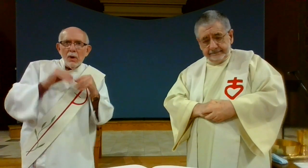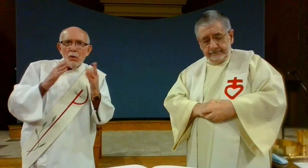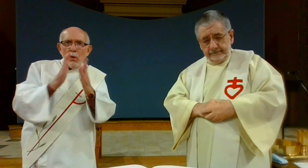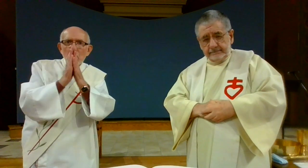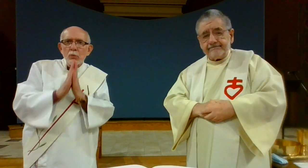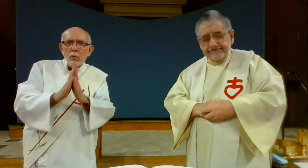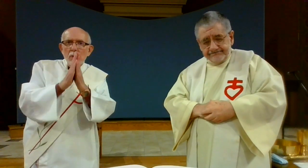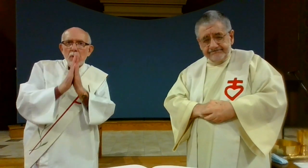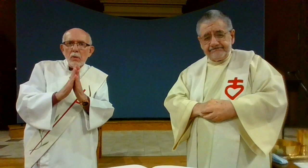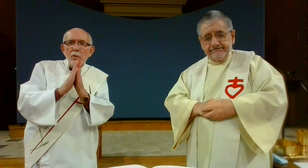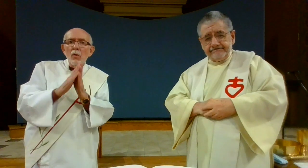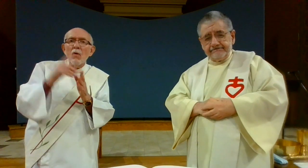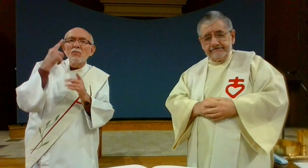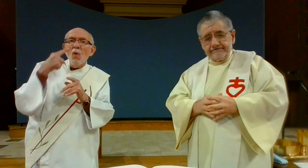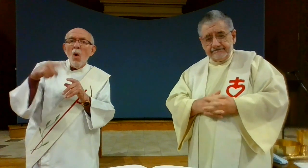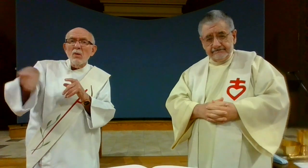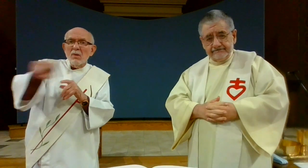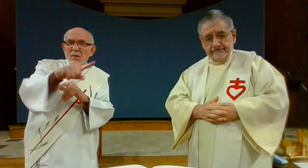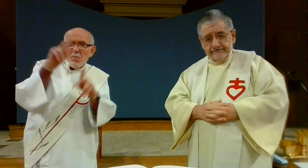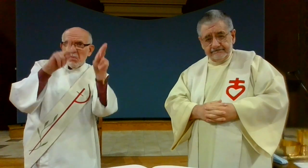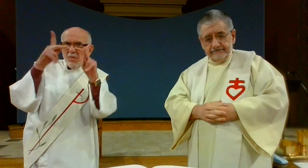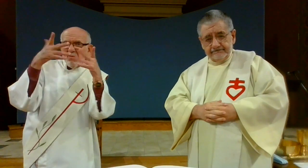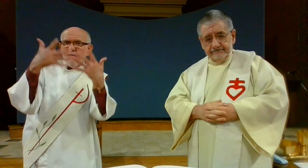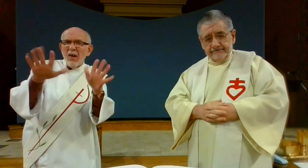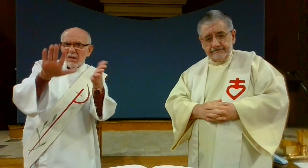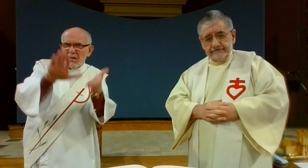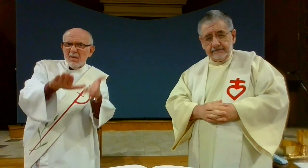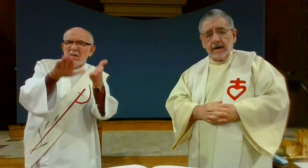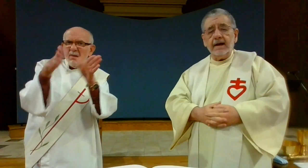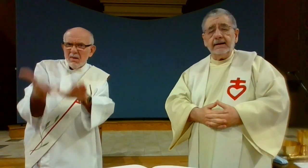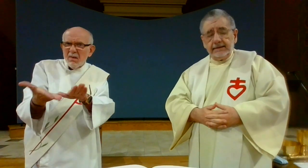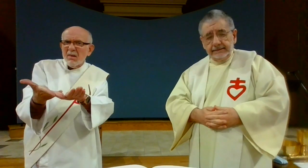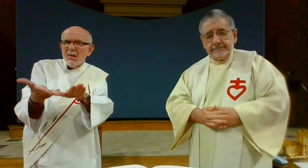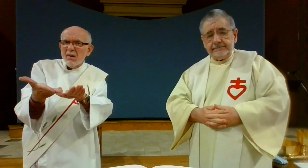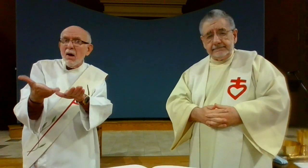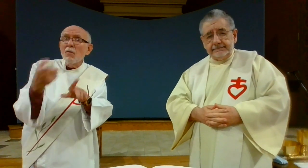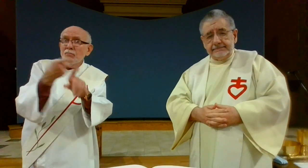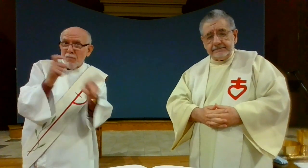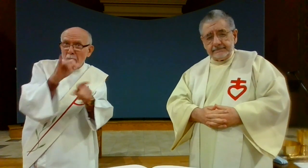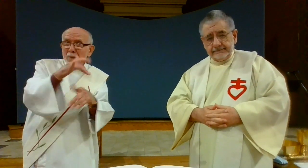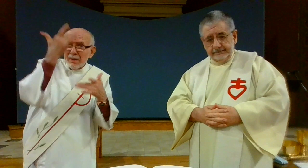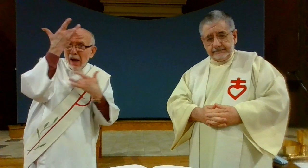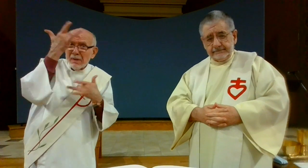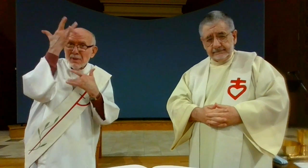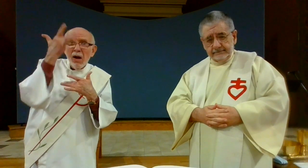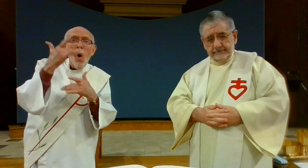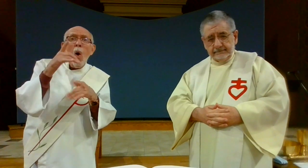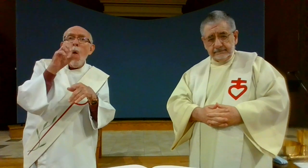lord receive our prayer we pray for those who have passed away from this